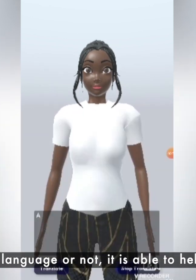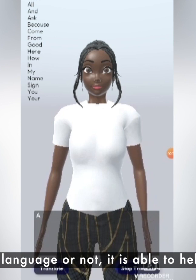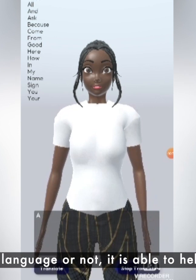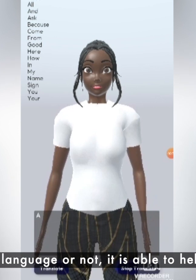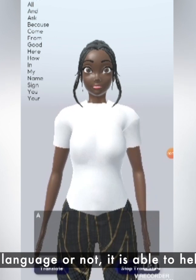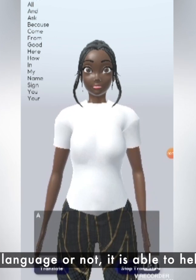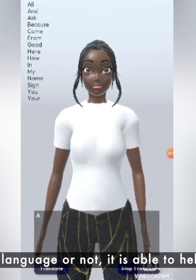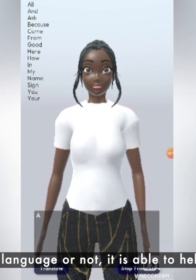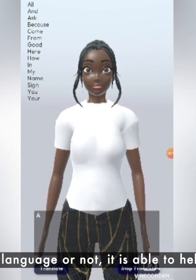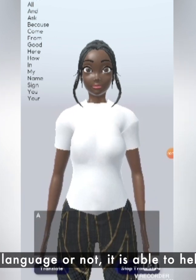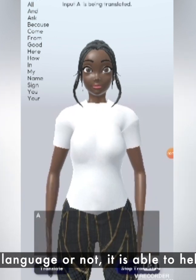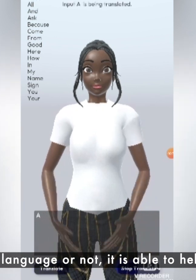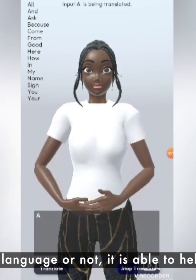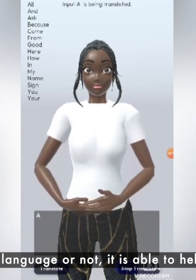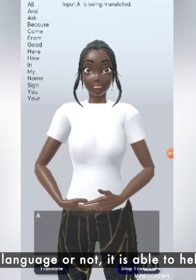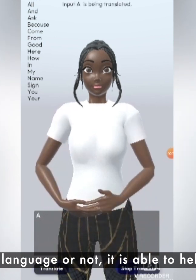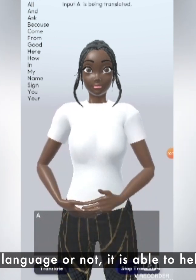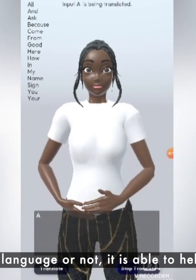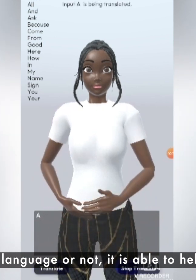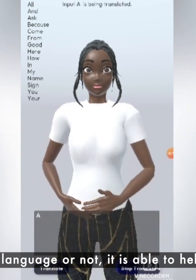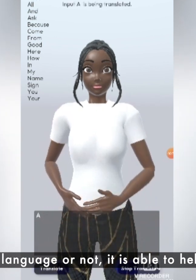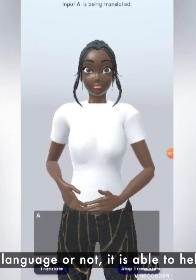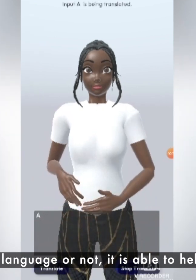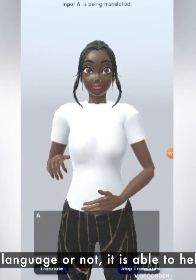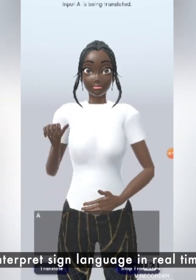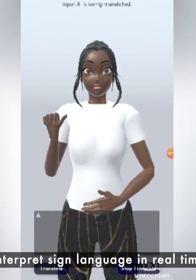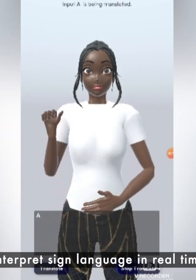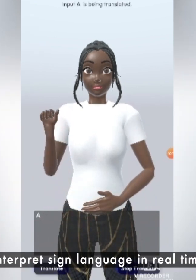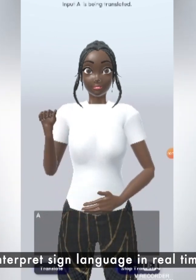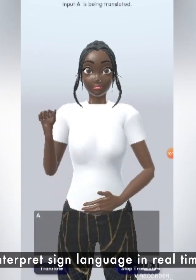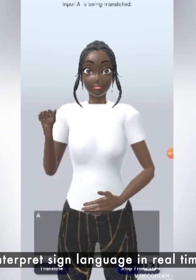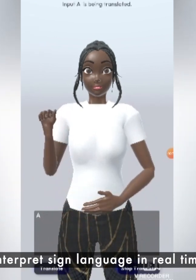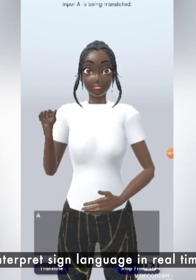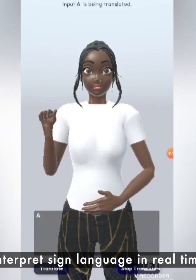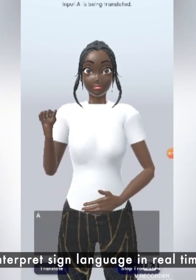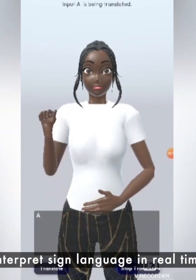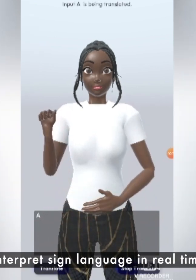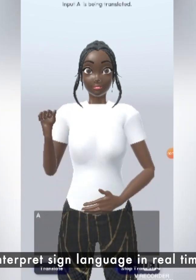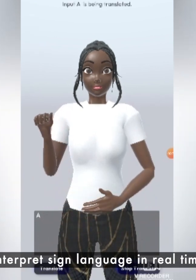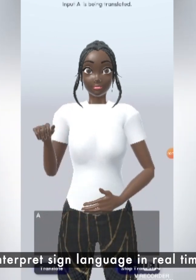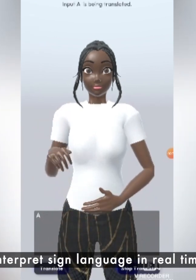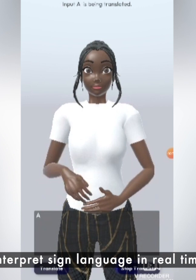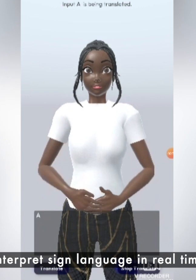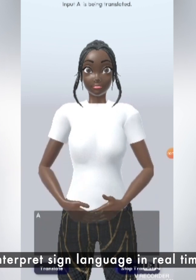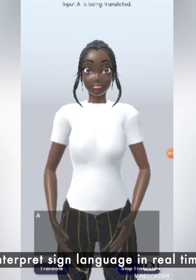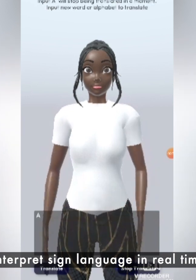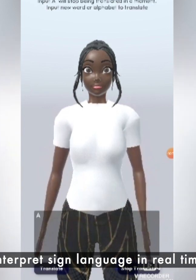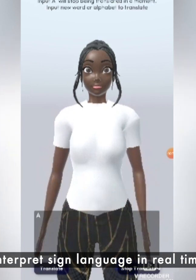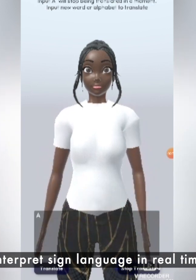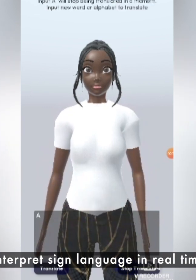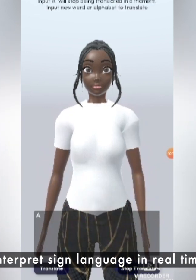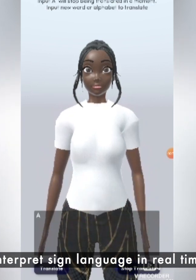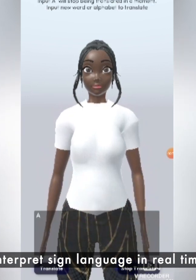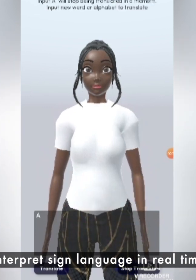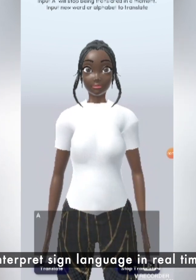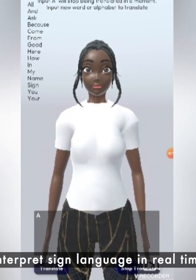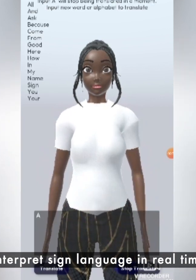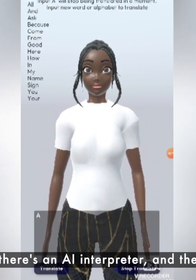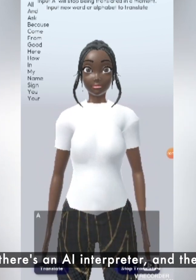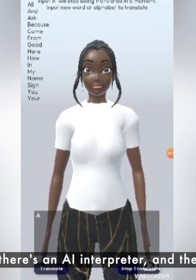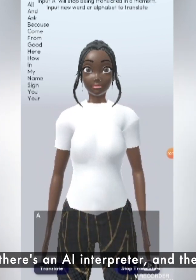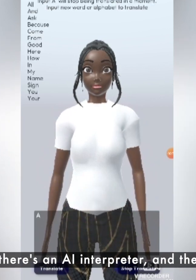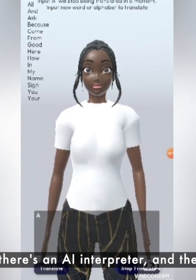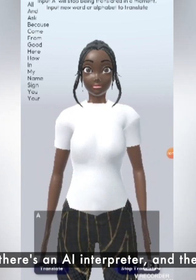not it is able to help you interact with a deaf person and interpret sign language in real time so how it works